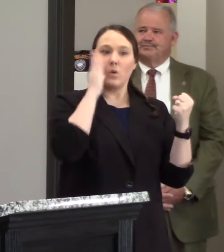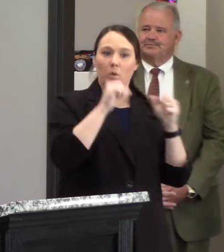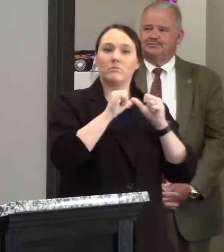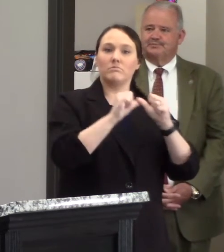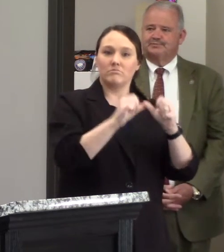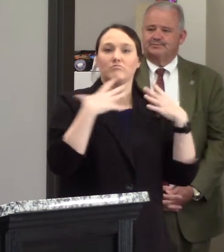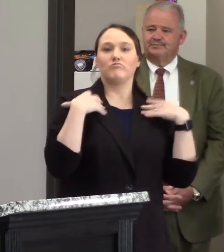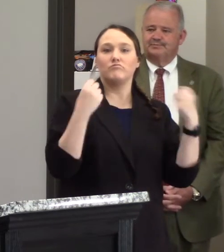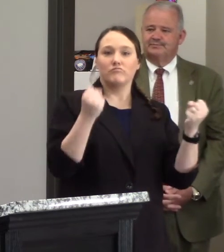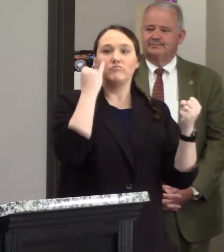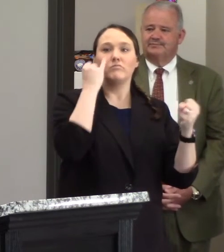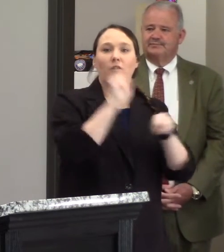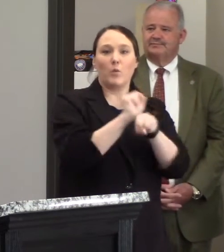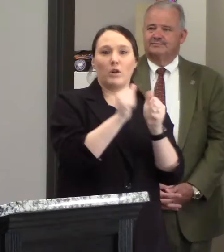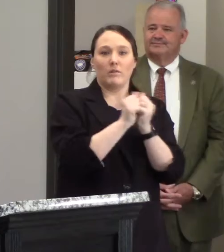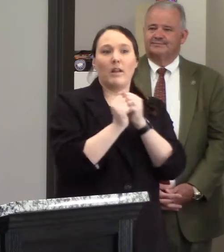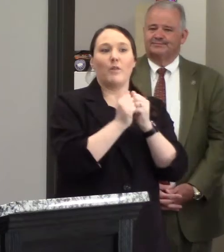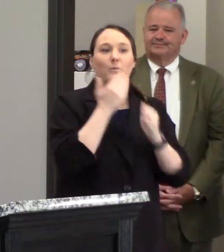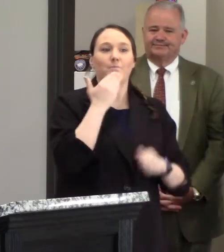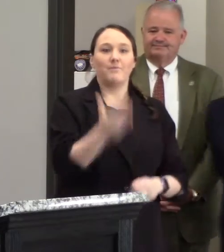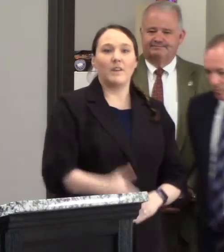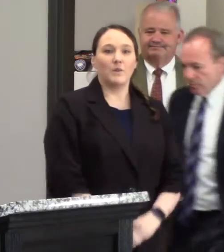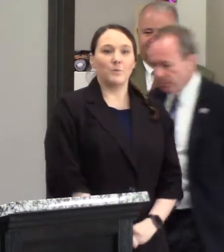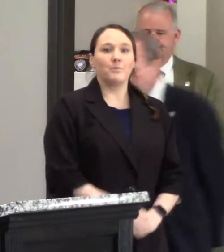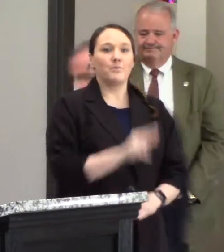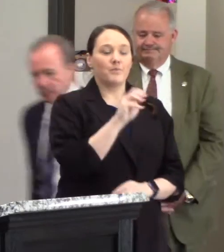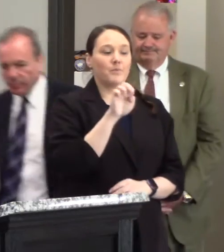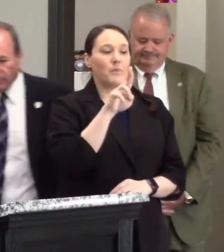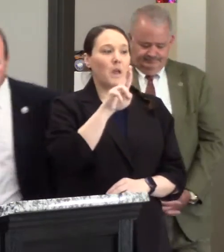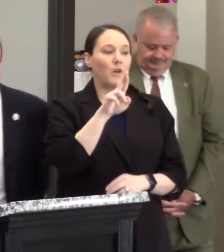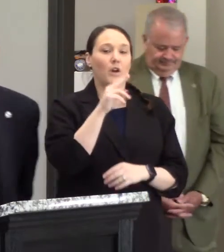continue to work together thank you mayor harris